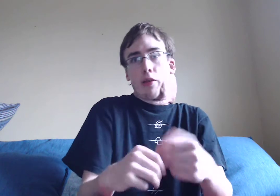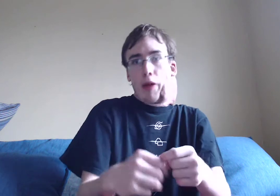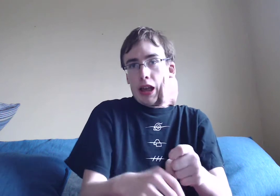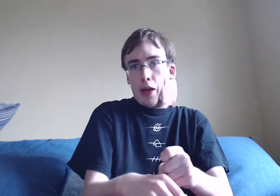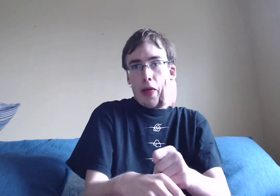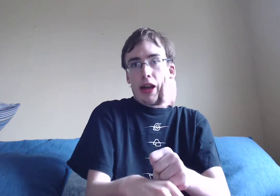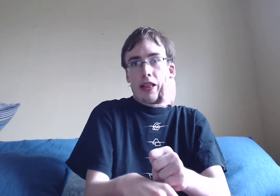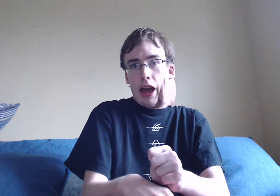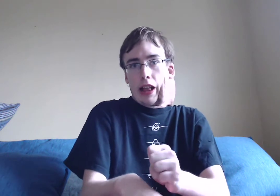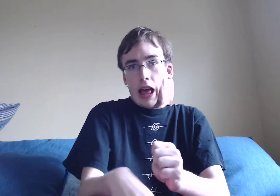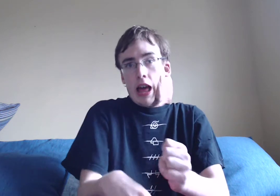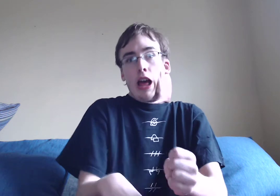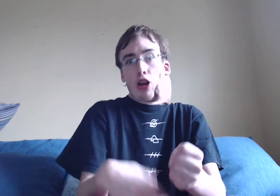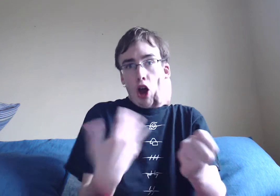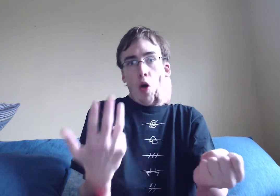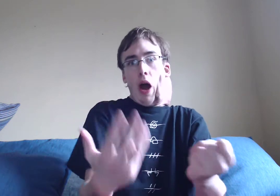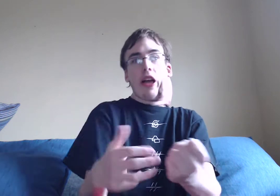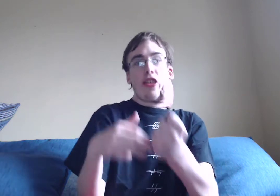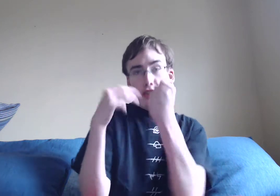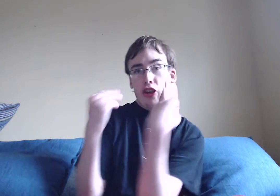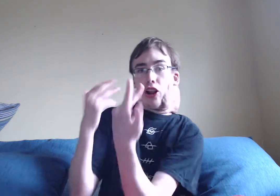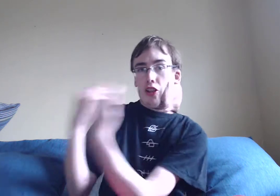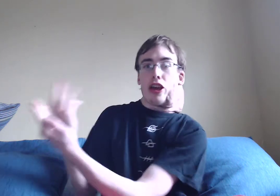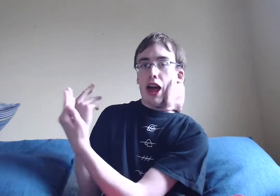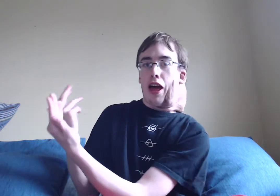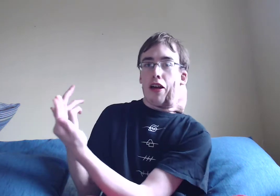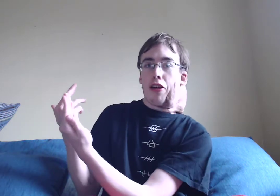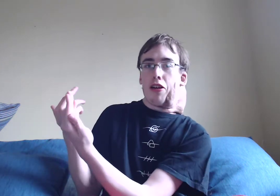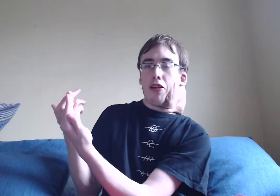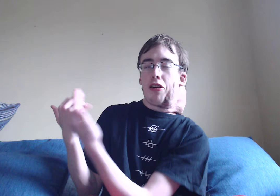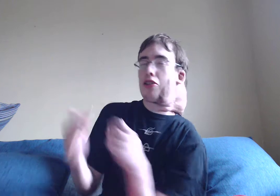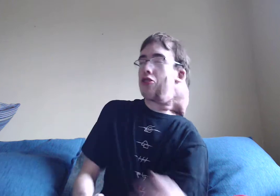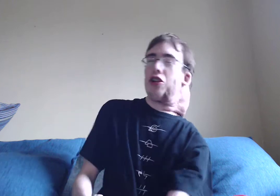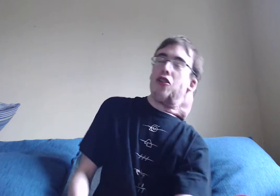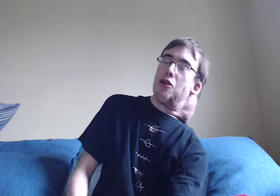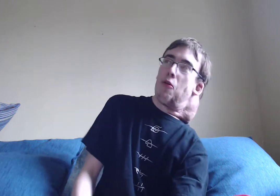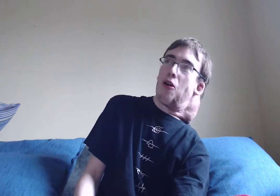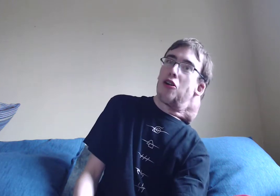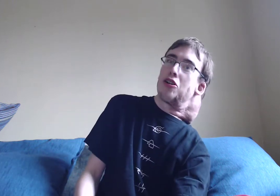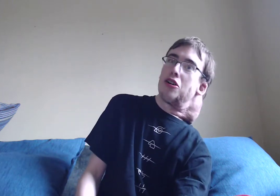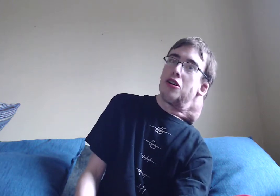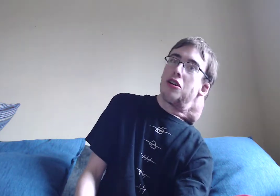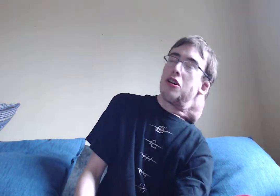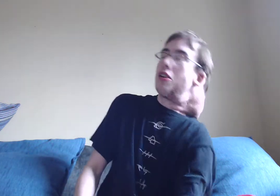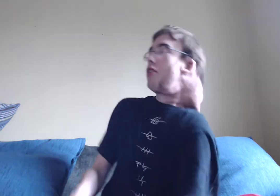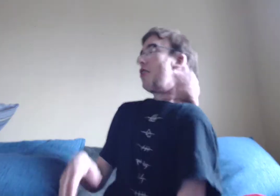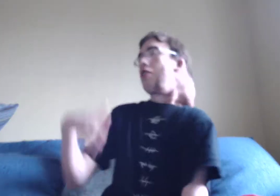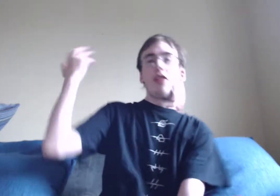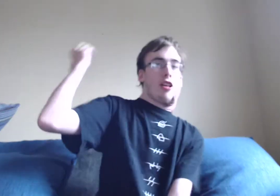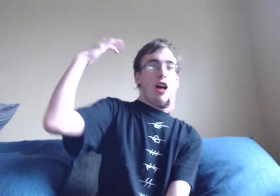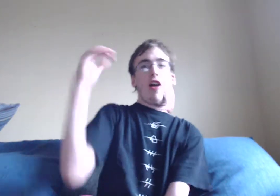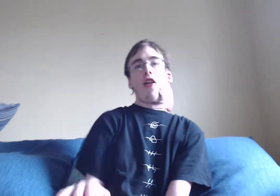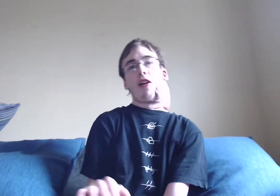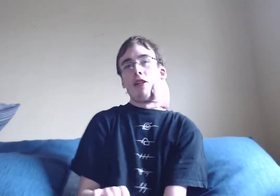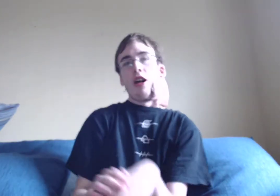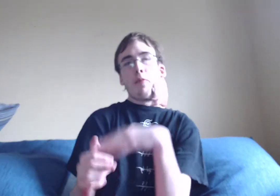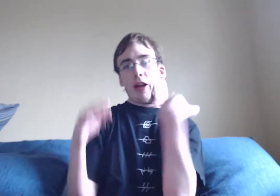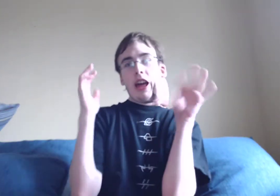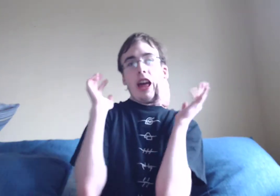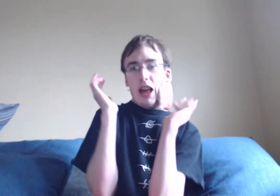be. To make things. Go as shittily. Is shittily a word? I don't know. But his